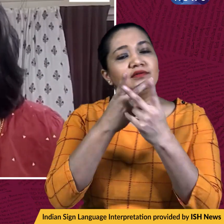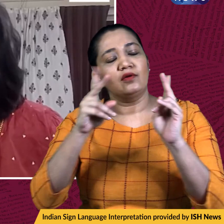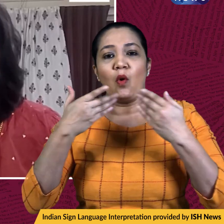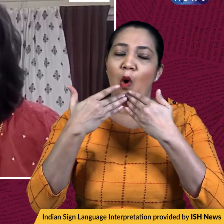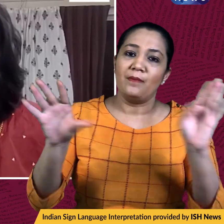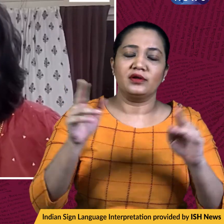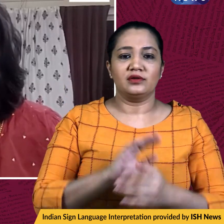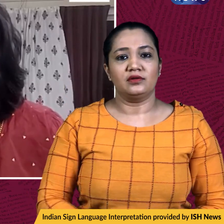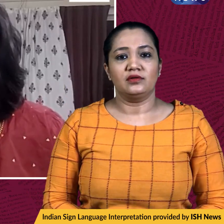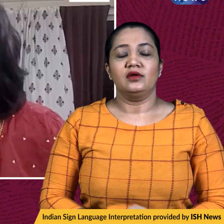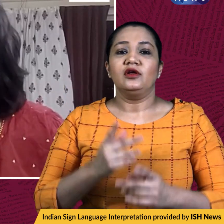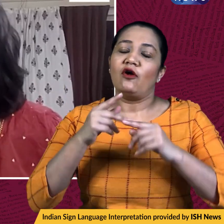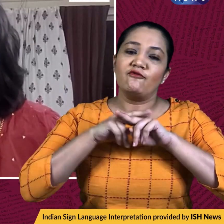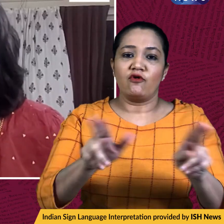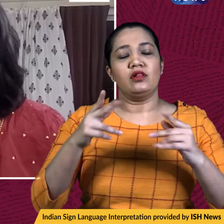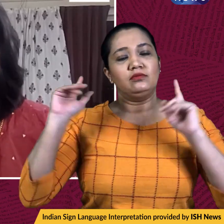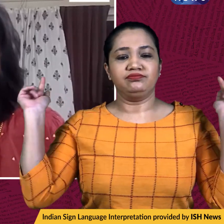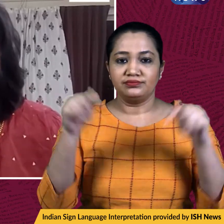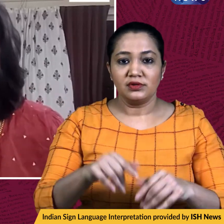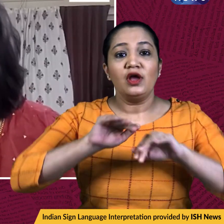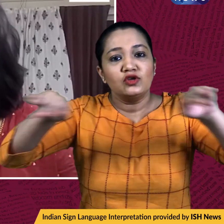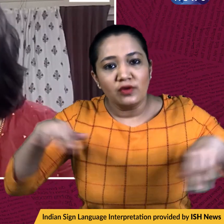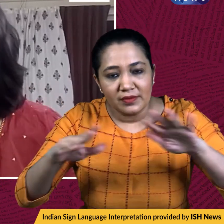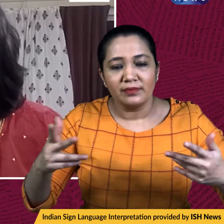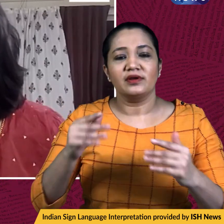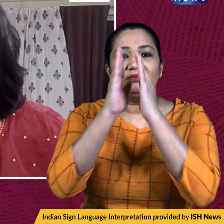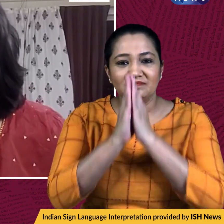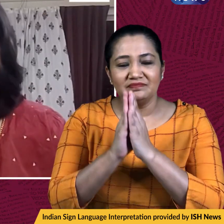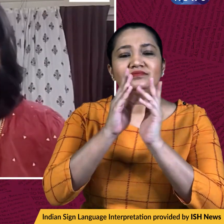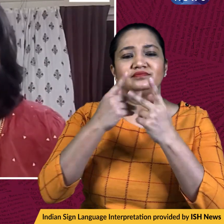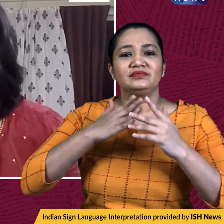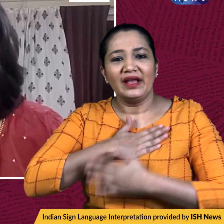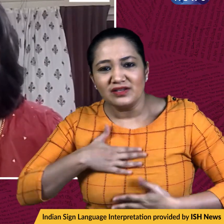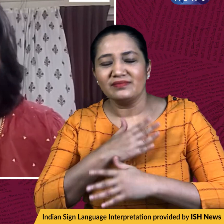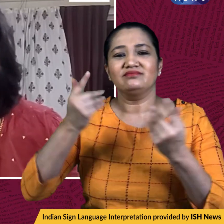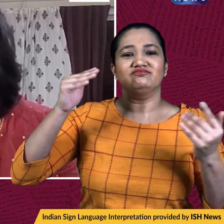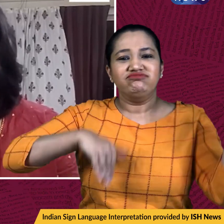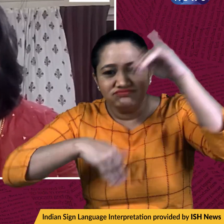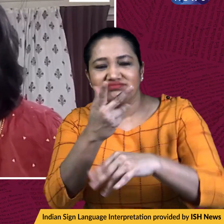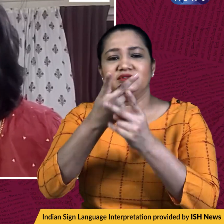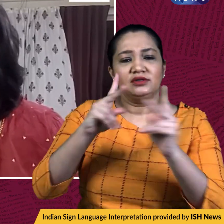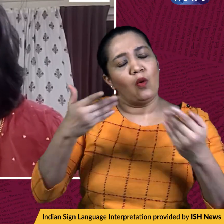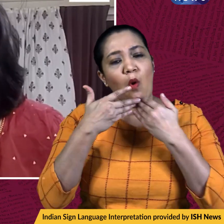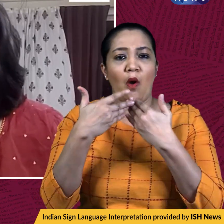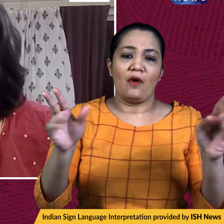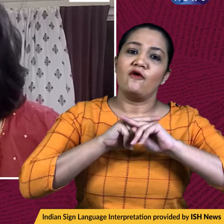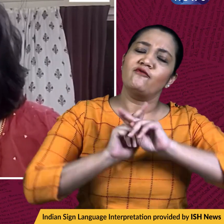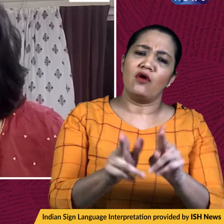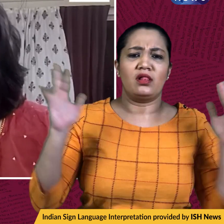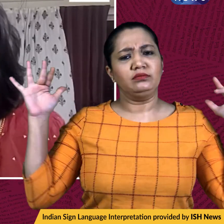been allowed to open with full capacity. Swimming pools, religious places, entertainment parks will also be allowed to open with 100%